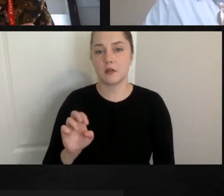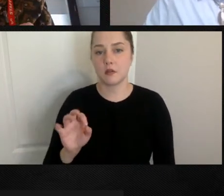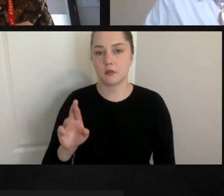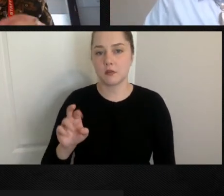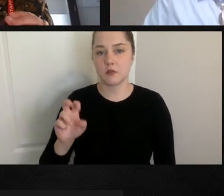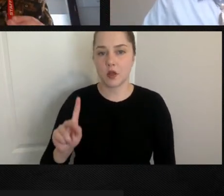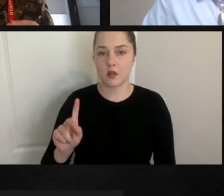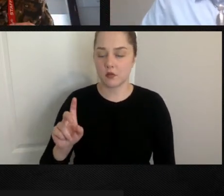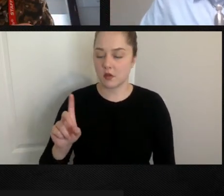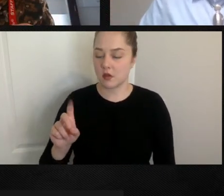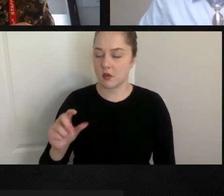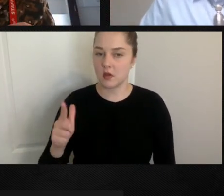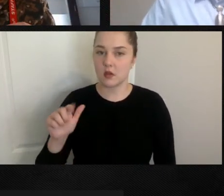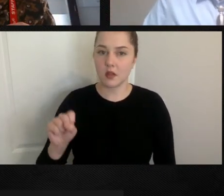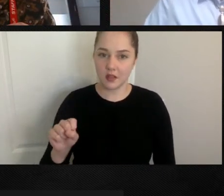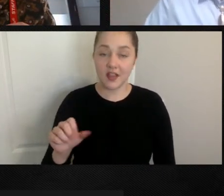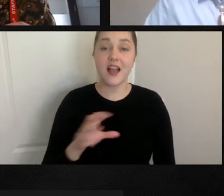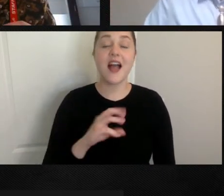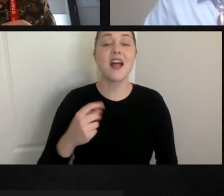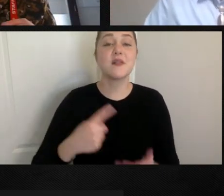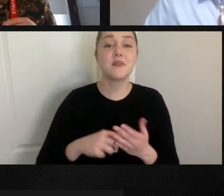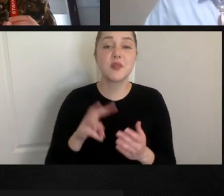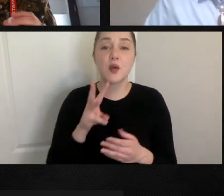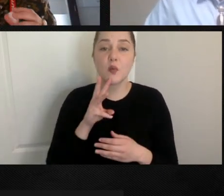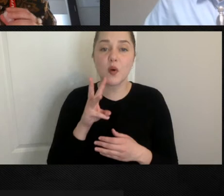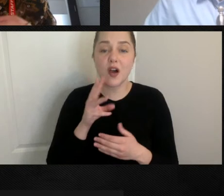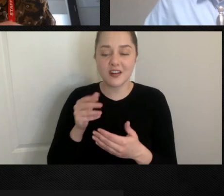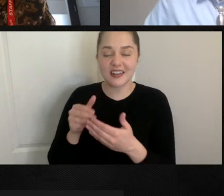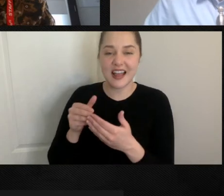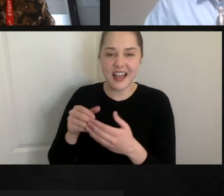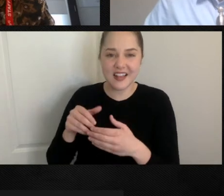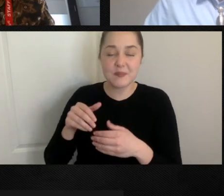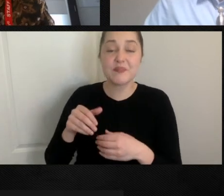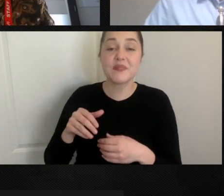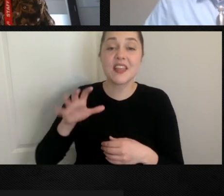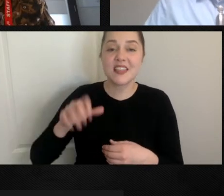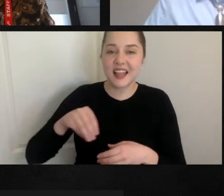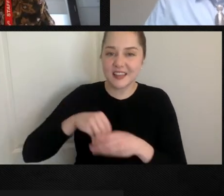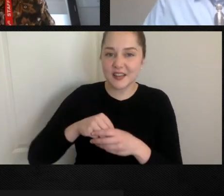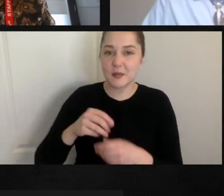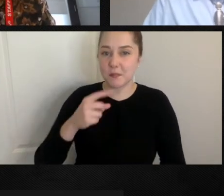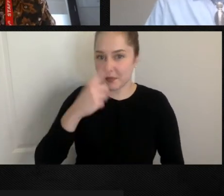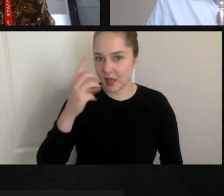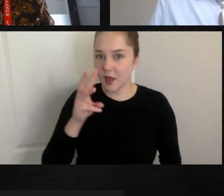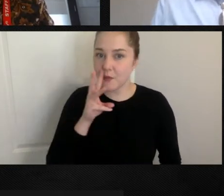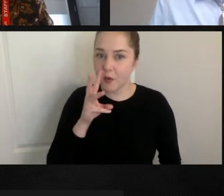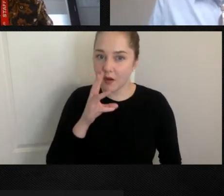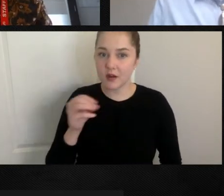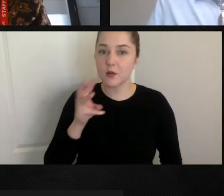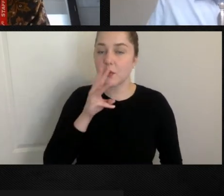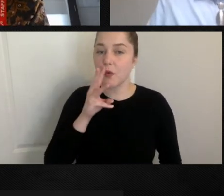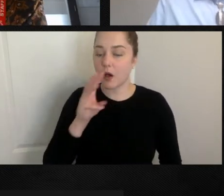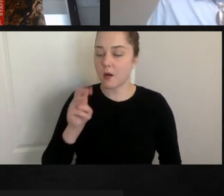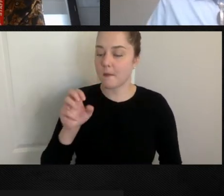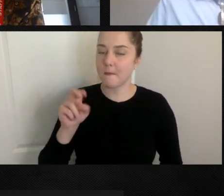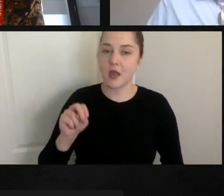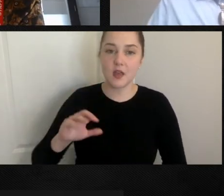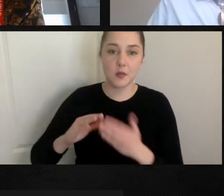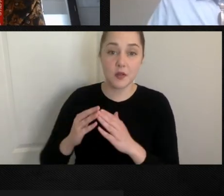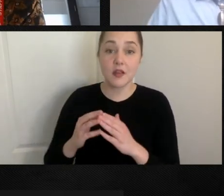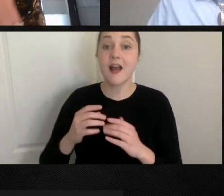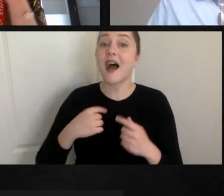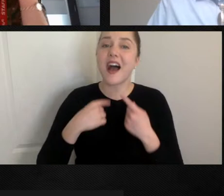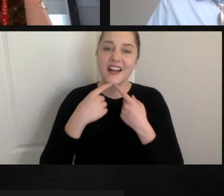the water's edge that we had recently done around Black watermen and watermen communities. This is what I say to people. I